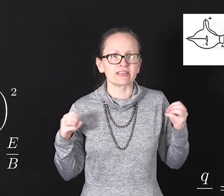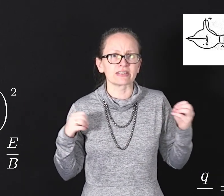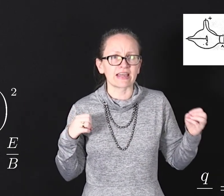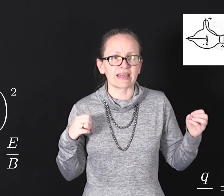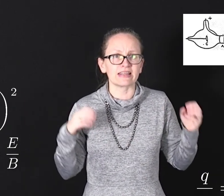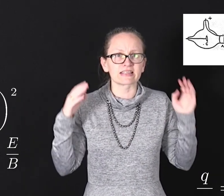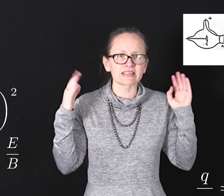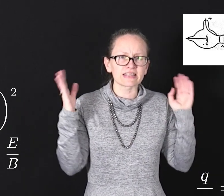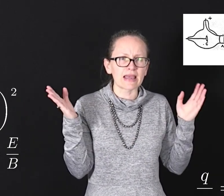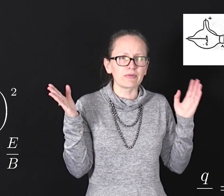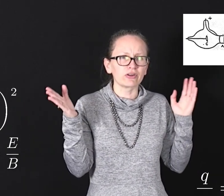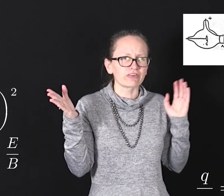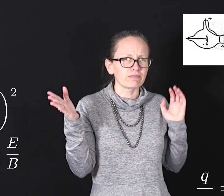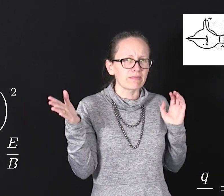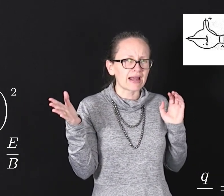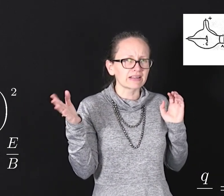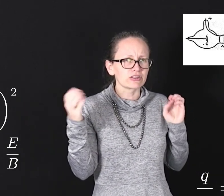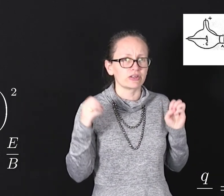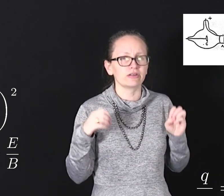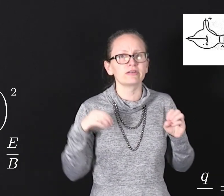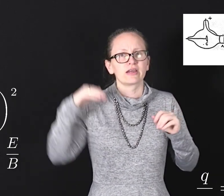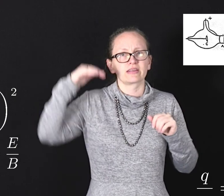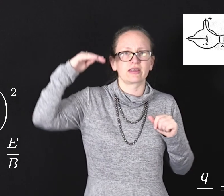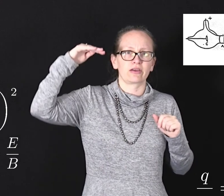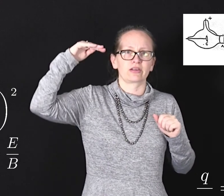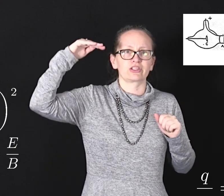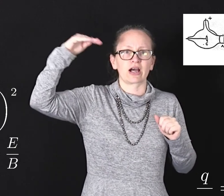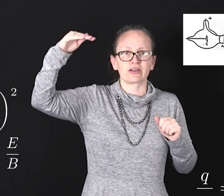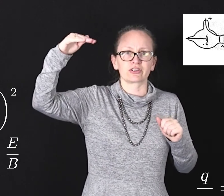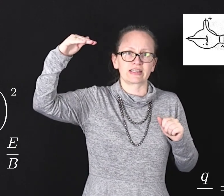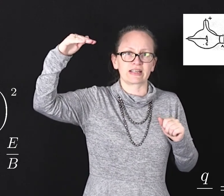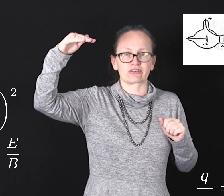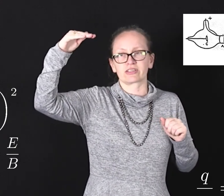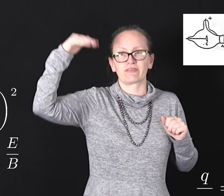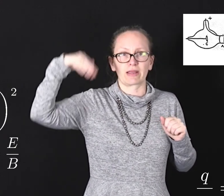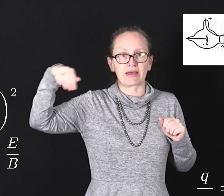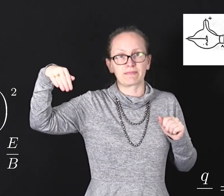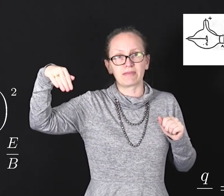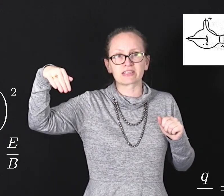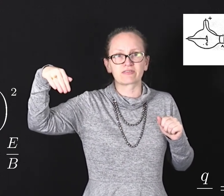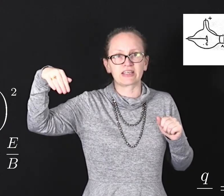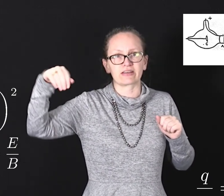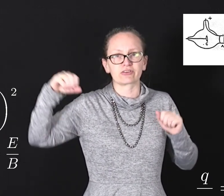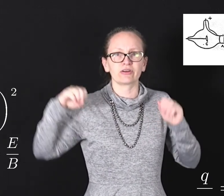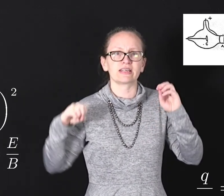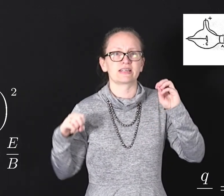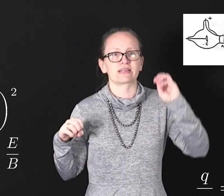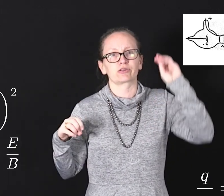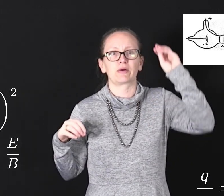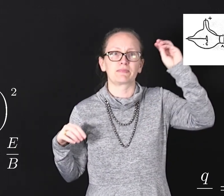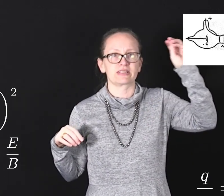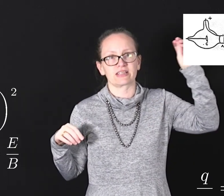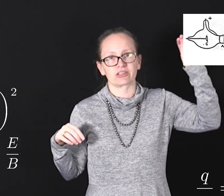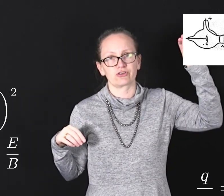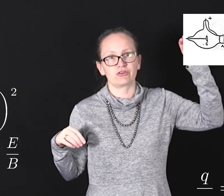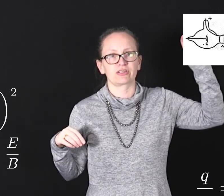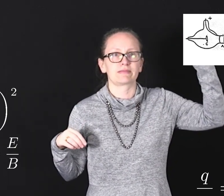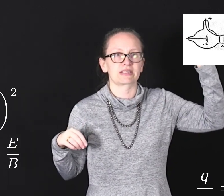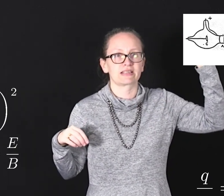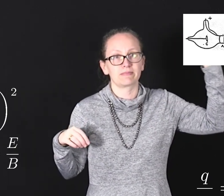today this is the same order of magnitude the charge on the electron divided by the mass of the electron is equal to 1.602 times 10 to the